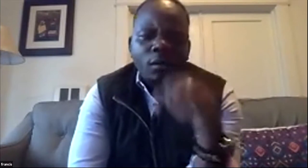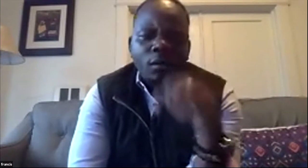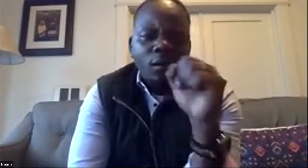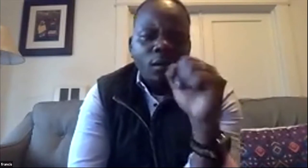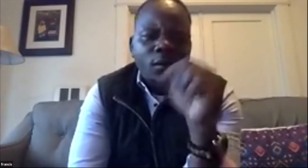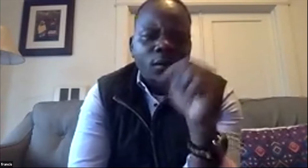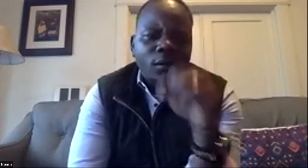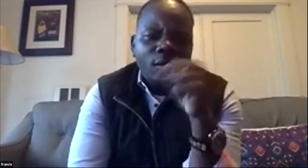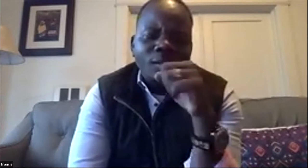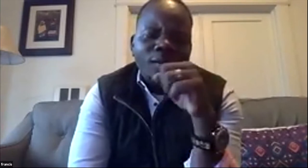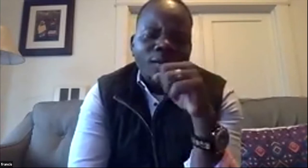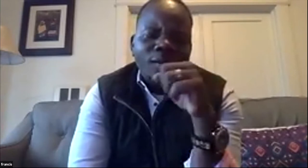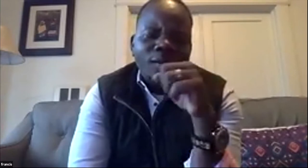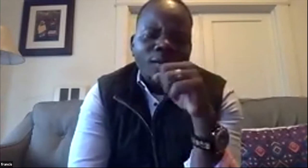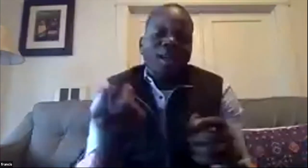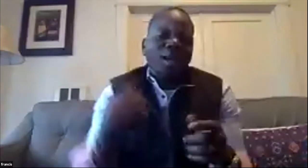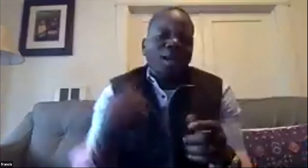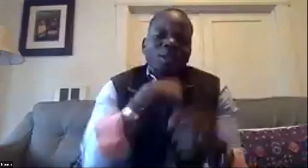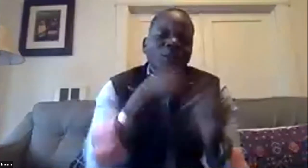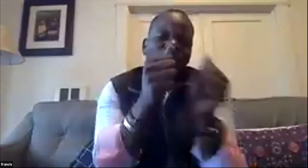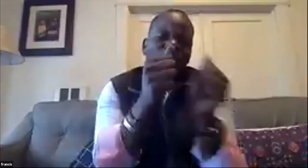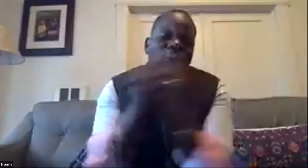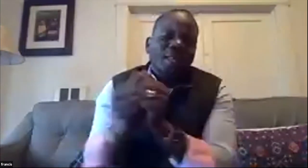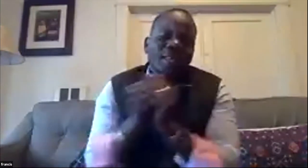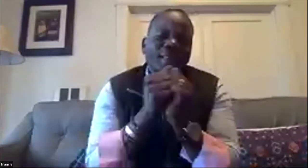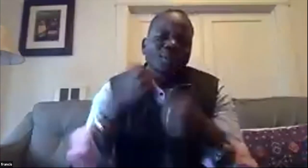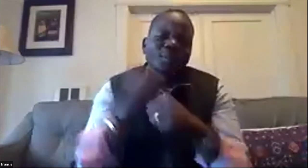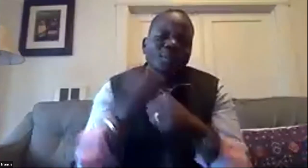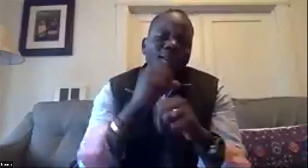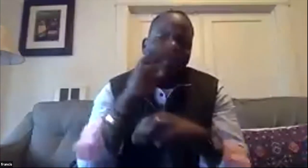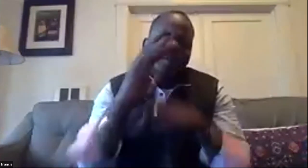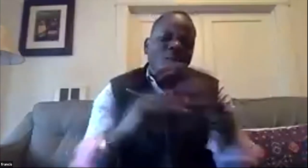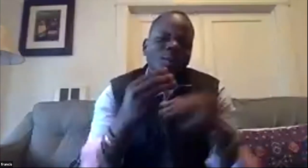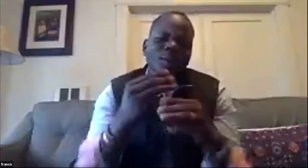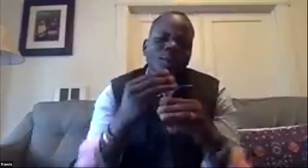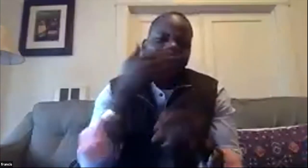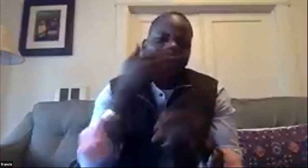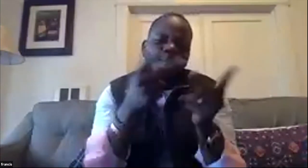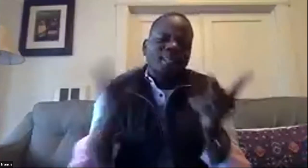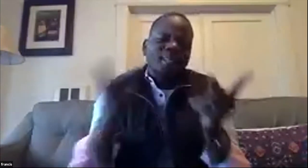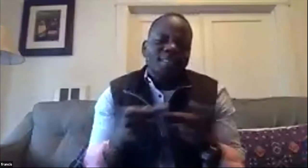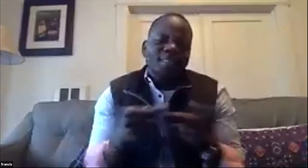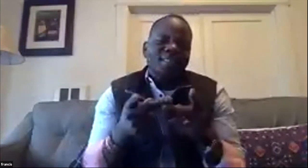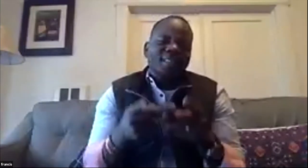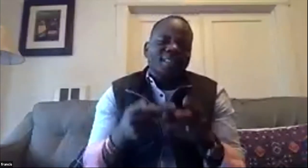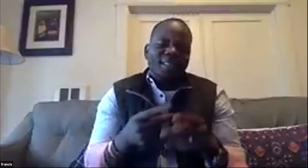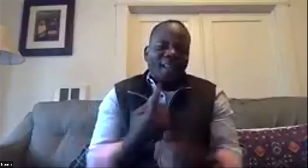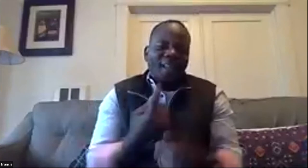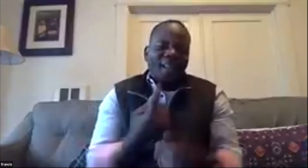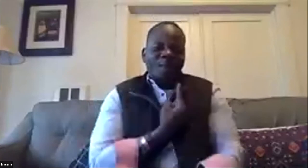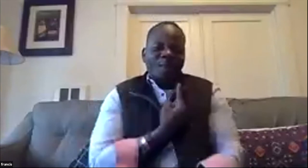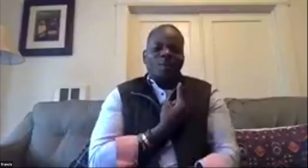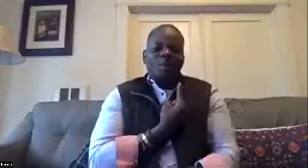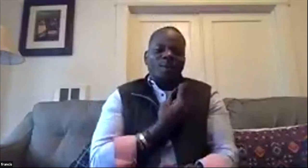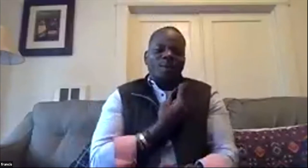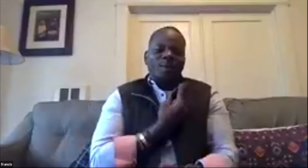engage with this process but on the other end i'm more like a also also ricardo ricardo francis says